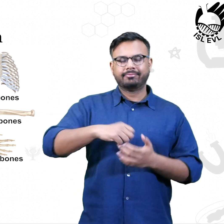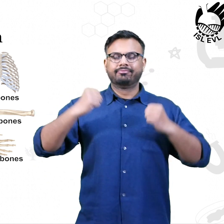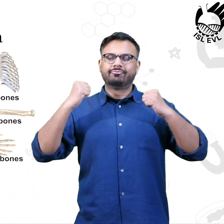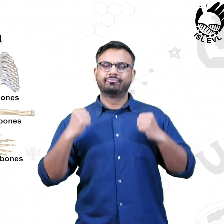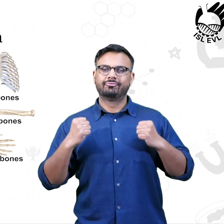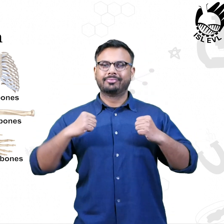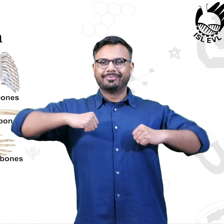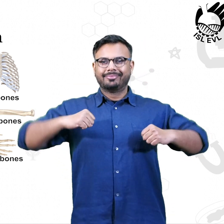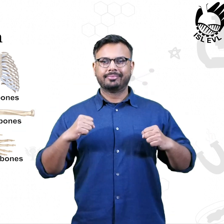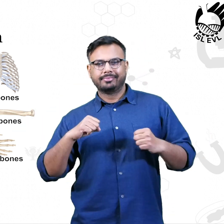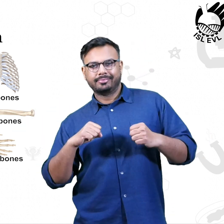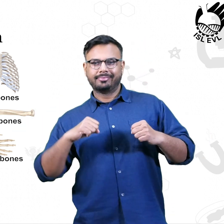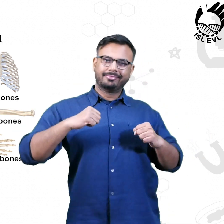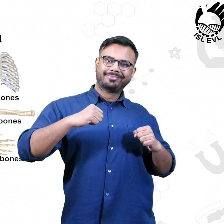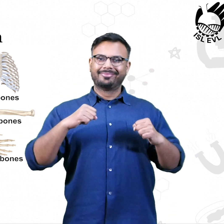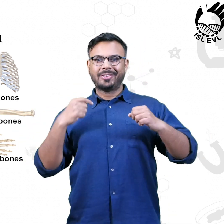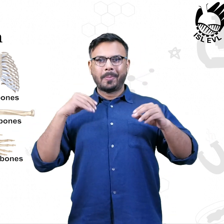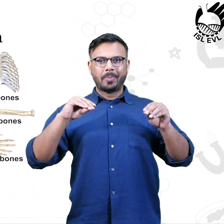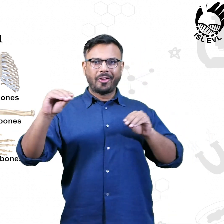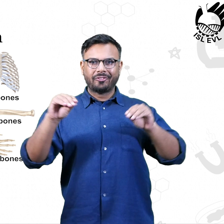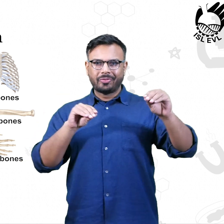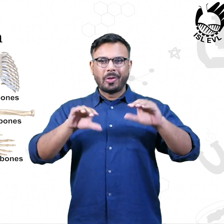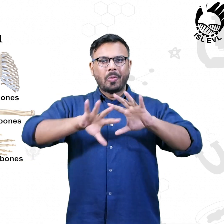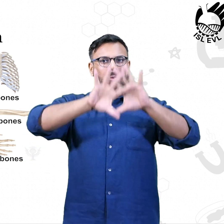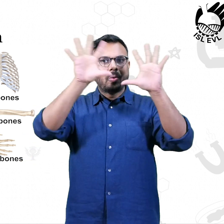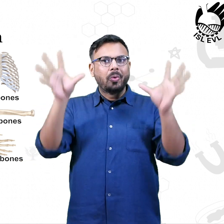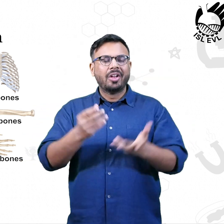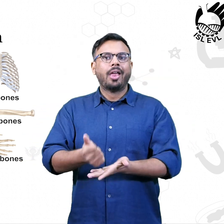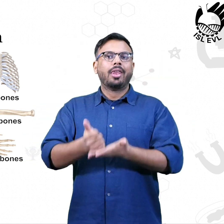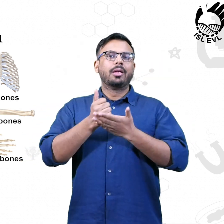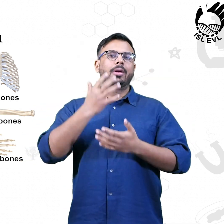walking, sitting, twisting our back, gripping a cup, etc.